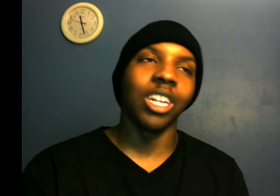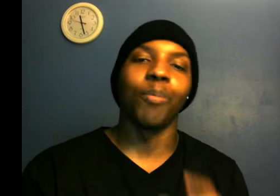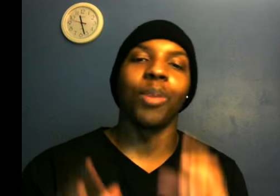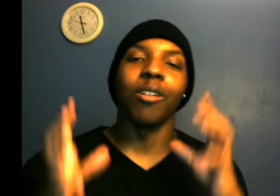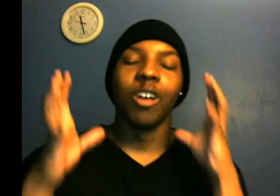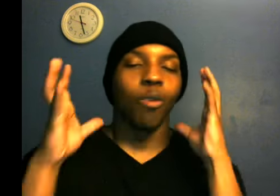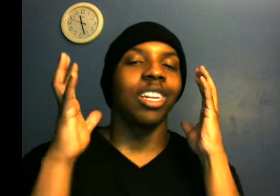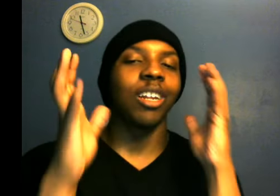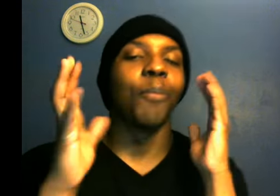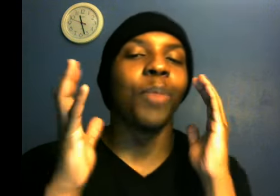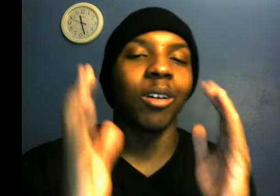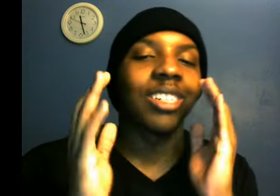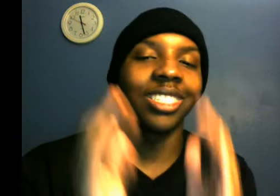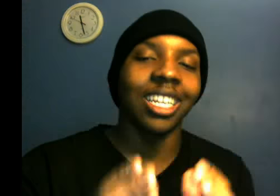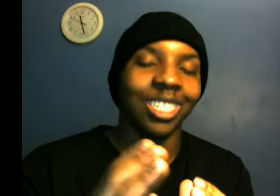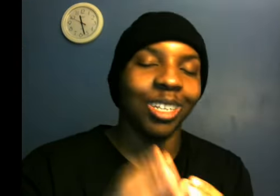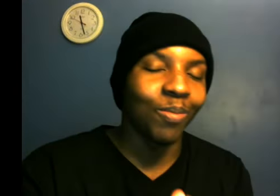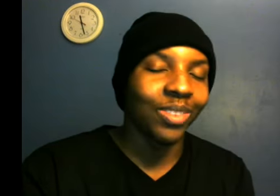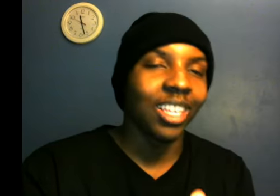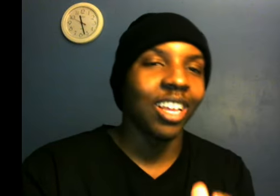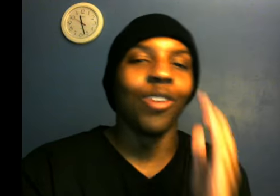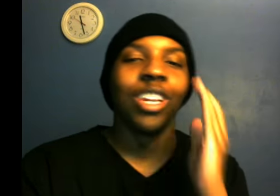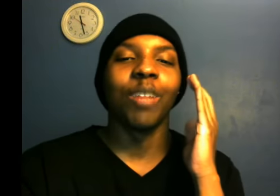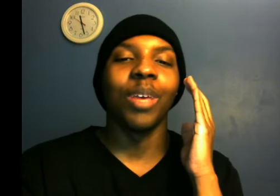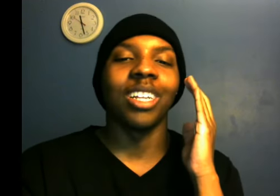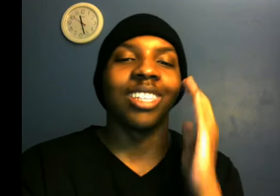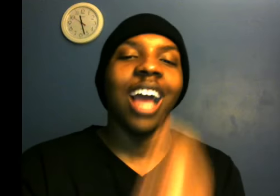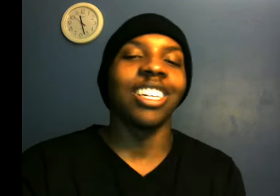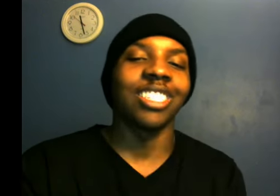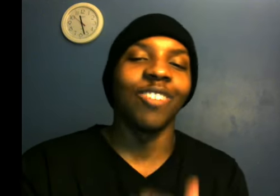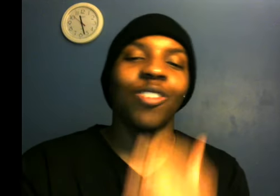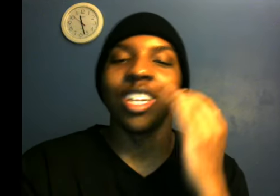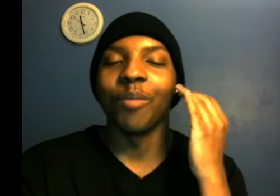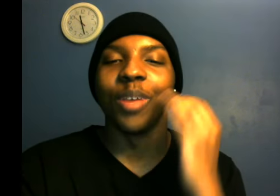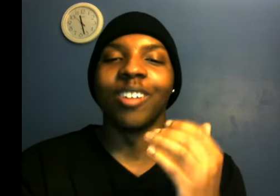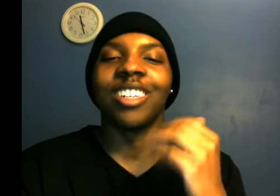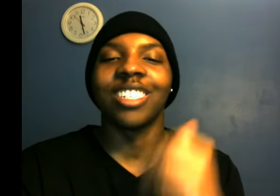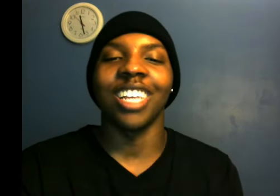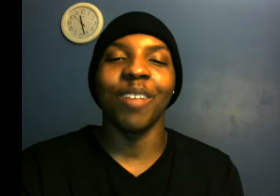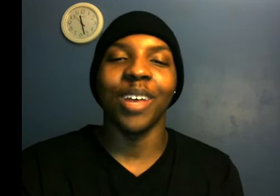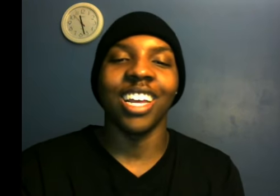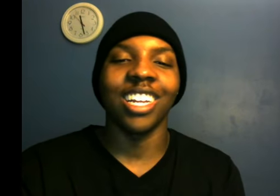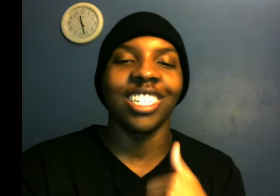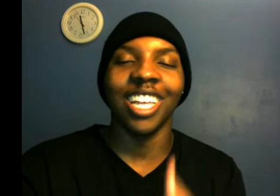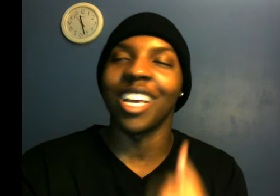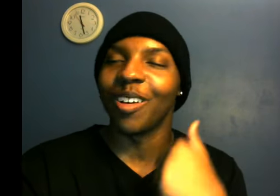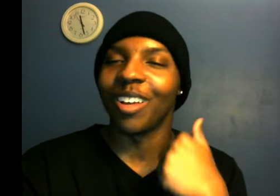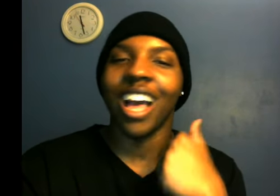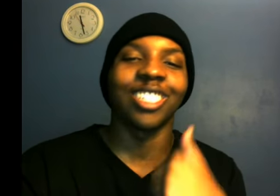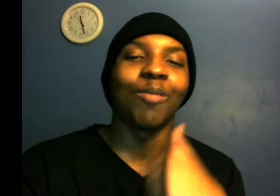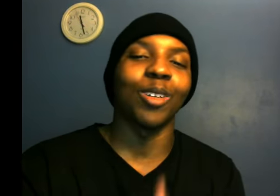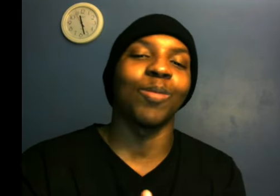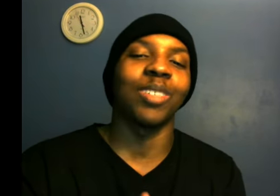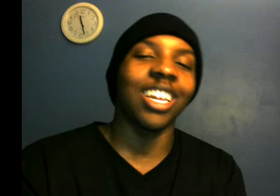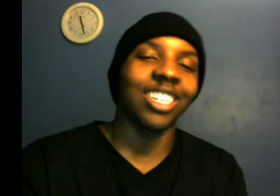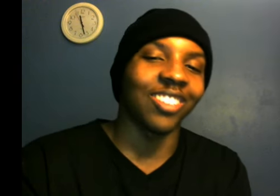need to build, we need to build a system. We need to be a dynasty. We need to build this team, man. This team has got so much potential.